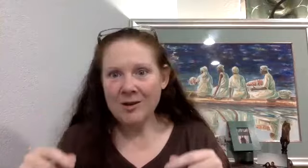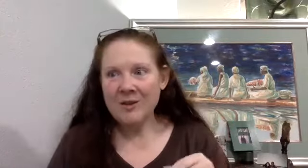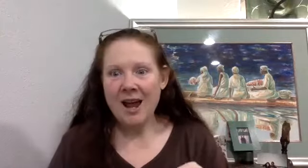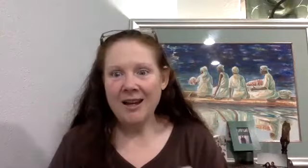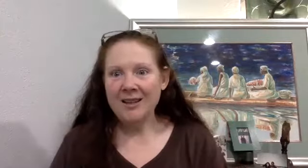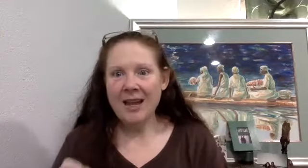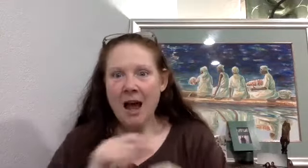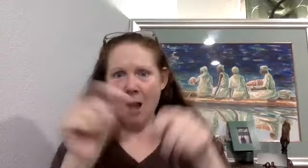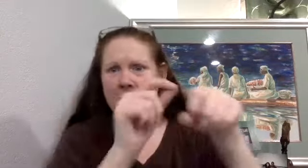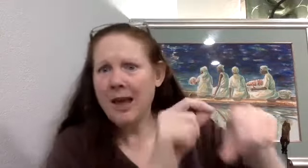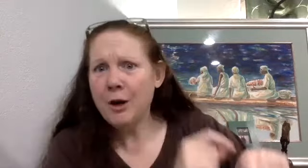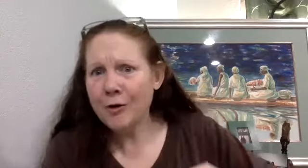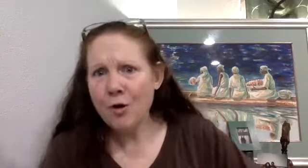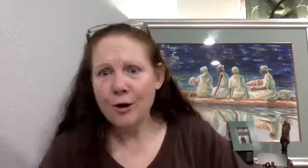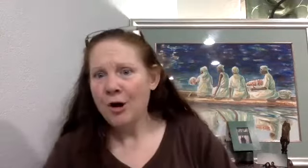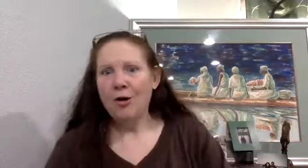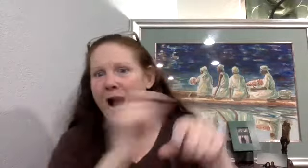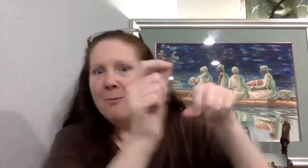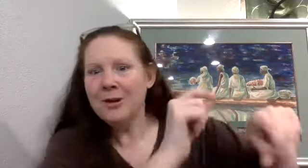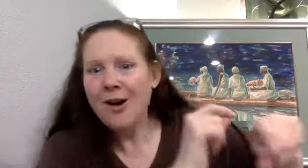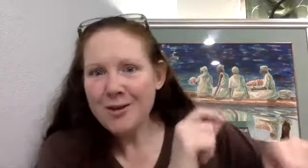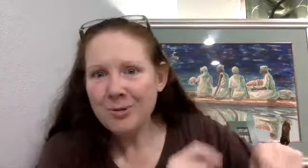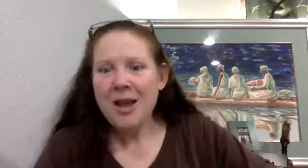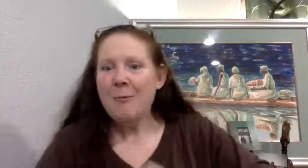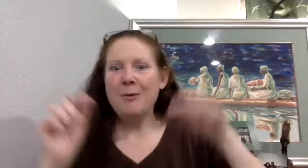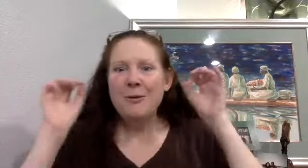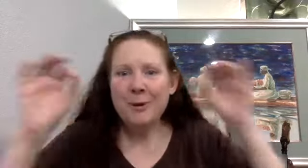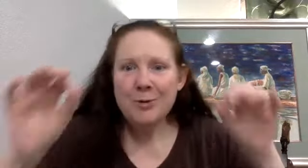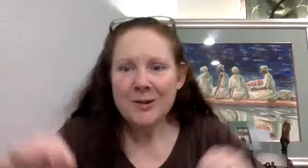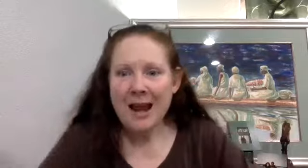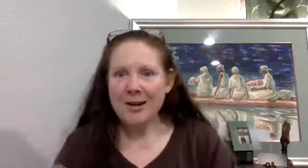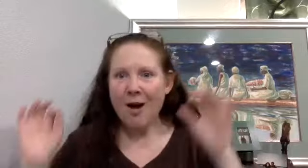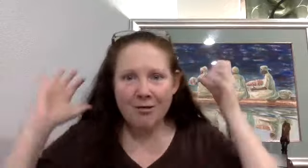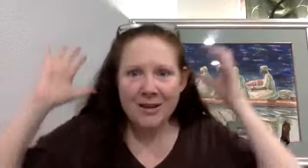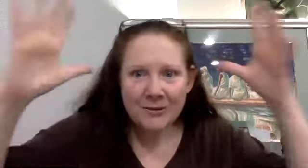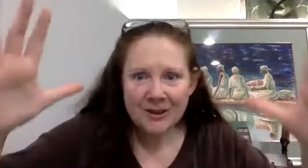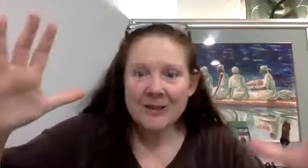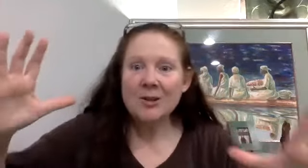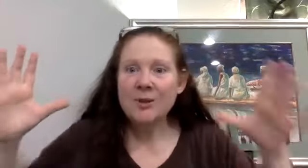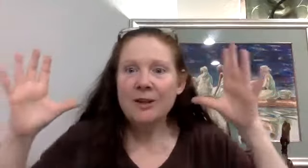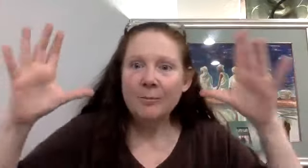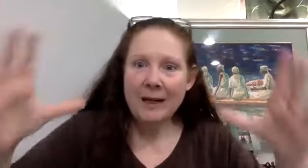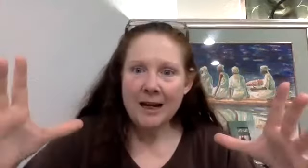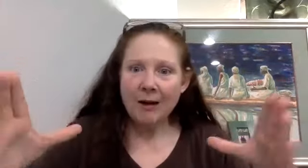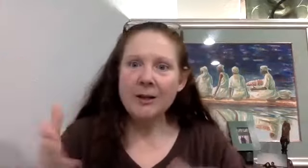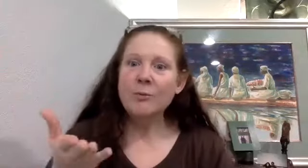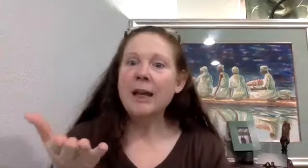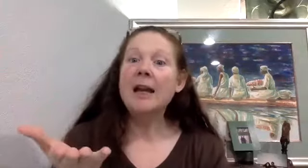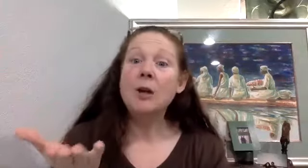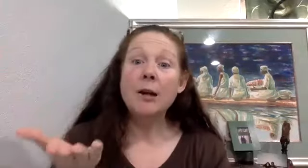society, it's like, I'm going to take you to court or I'm going to call the police. We just now need all of these systems of intermediaries when we can't talk